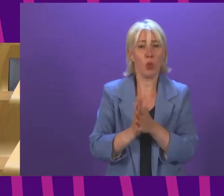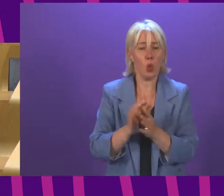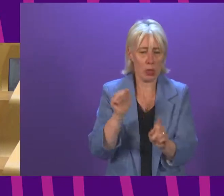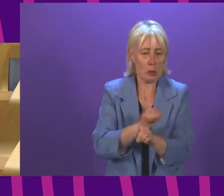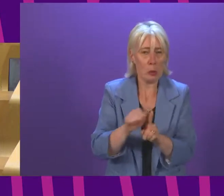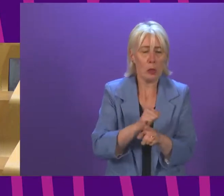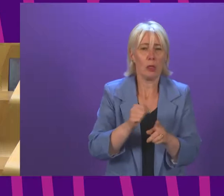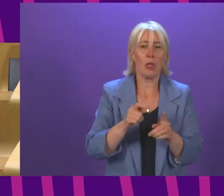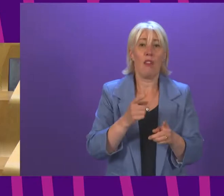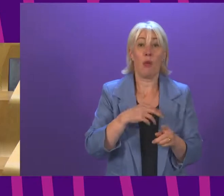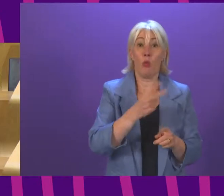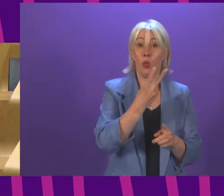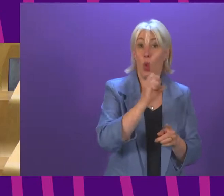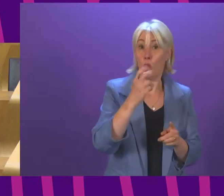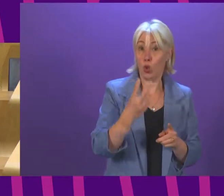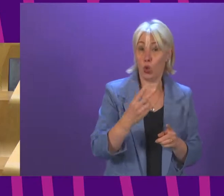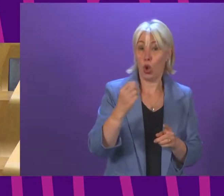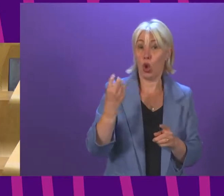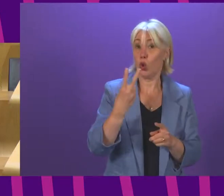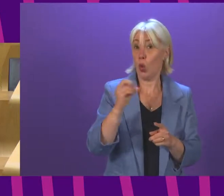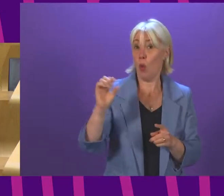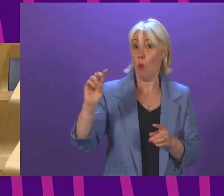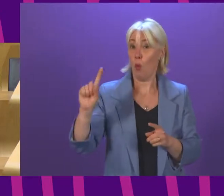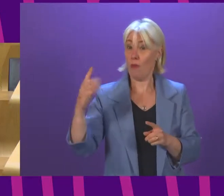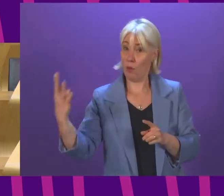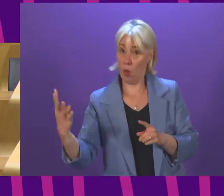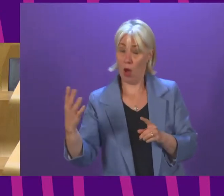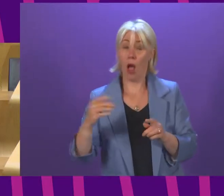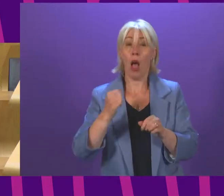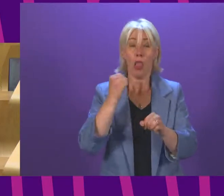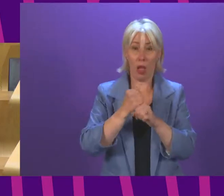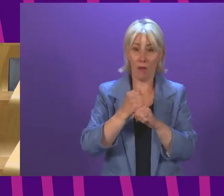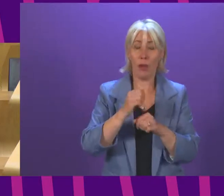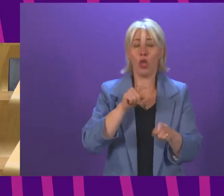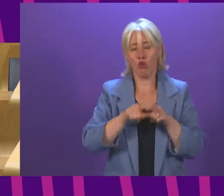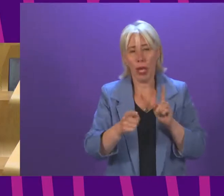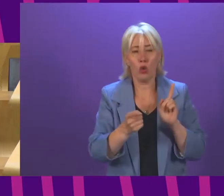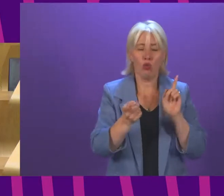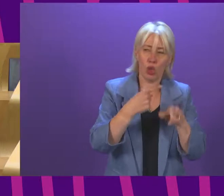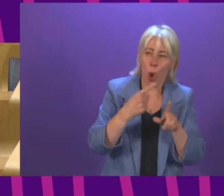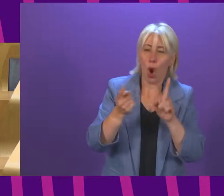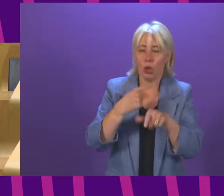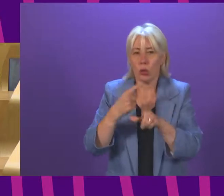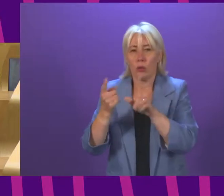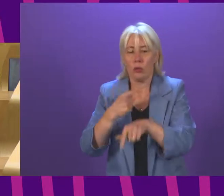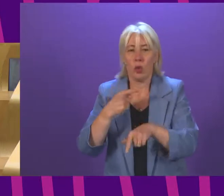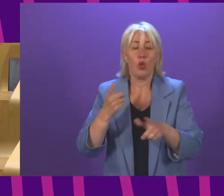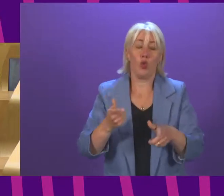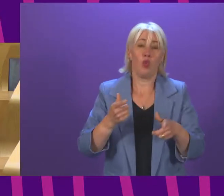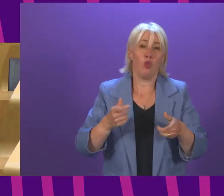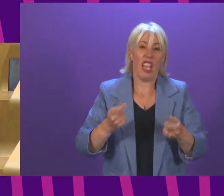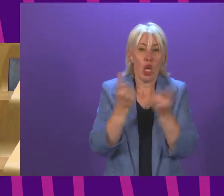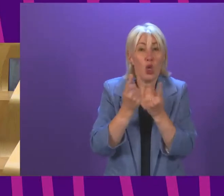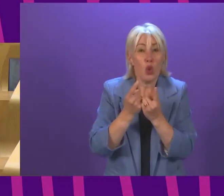2014. Steps were taken by Government to respond in that period to the issues raised in the original petition,